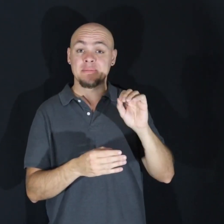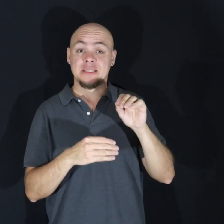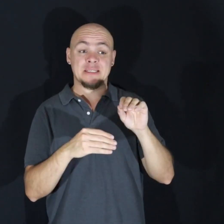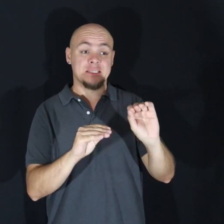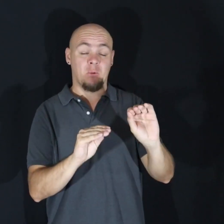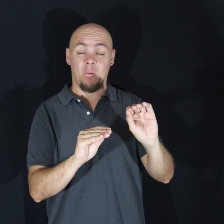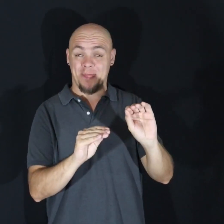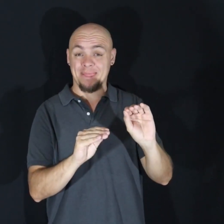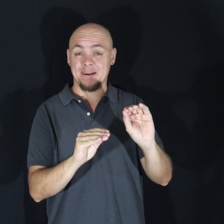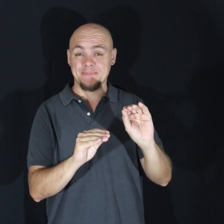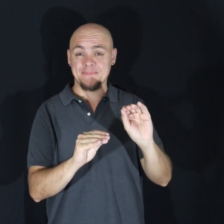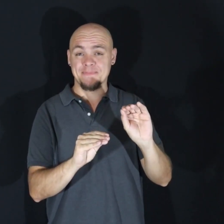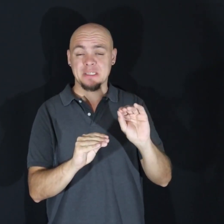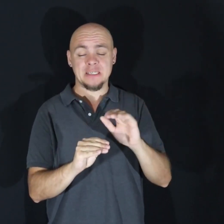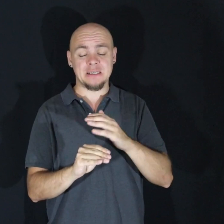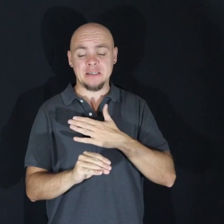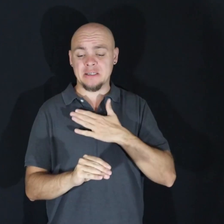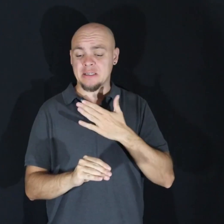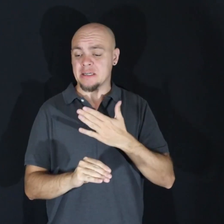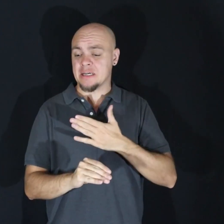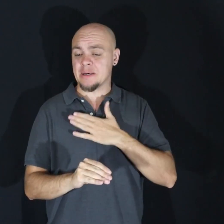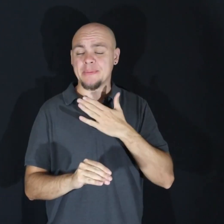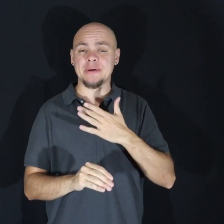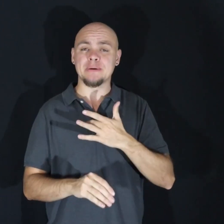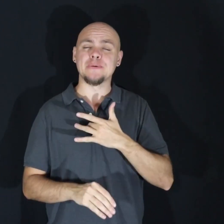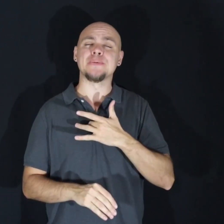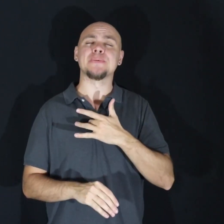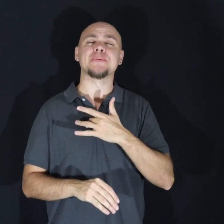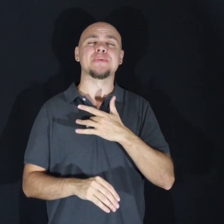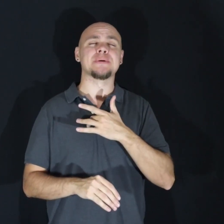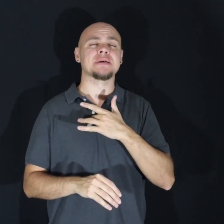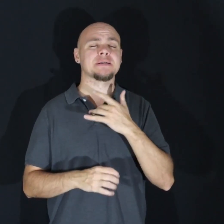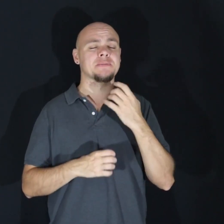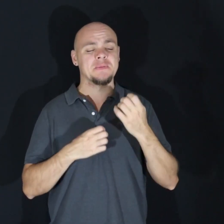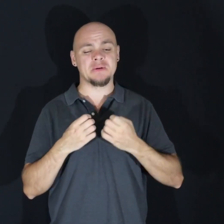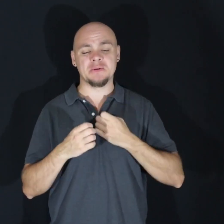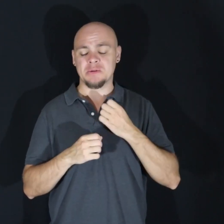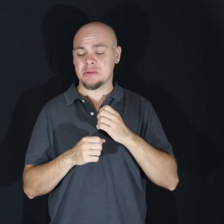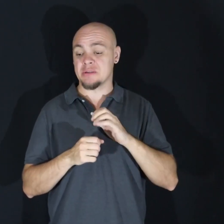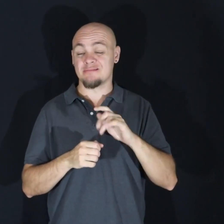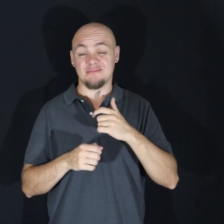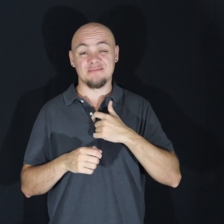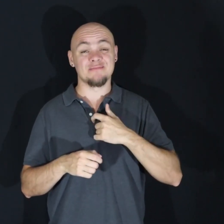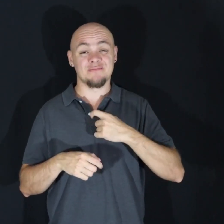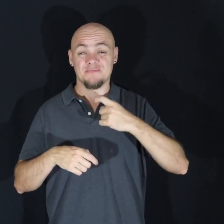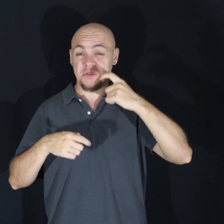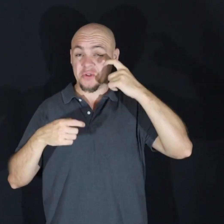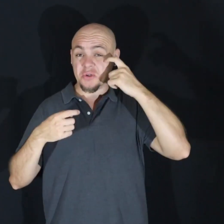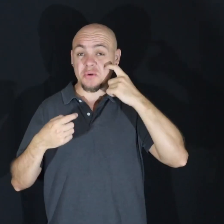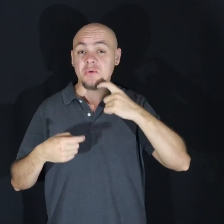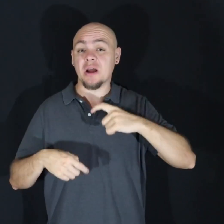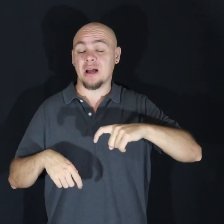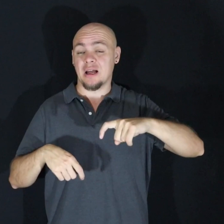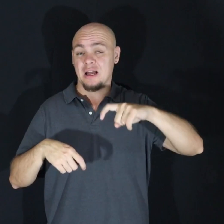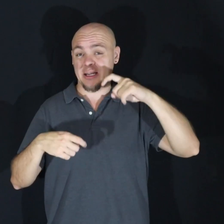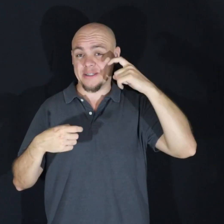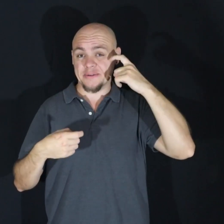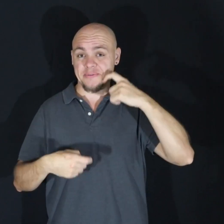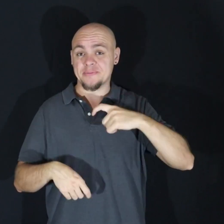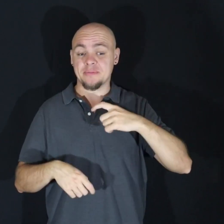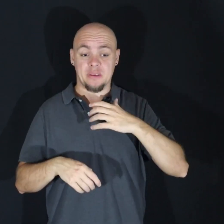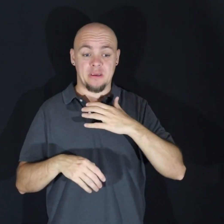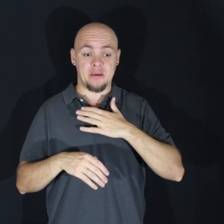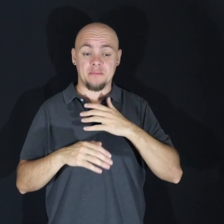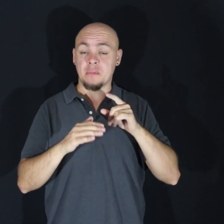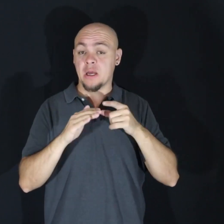I was filled with joy and emotion. I cried. My journey